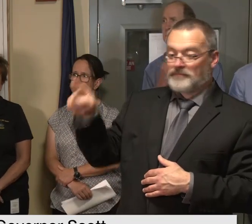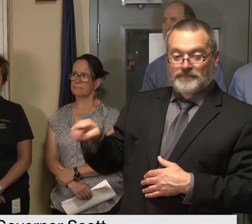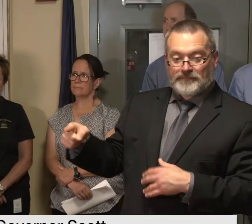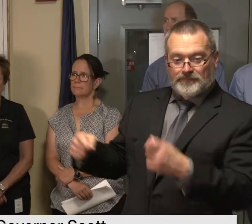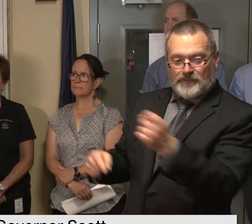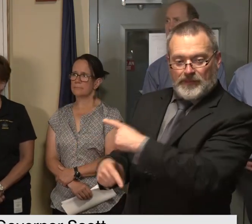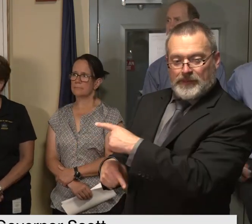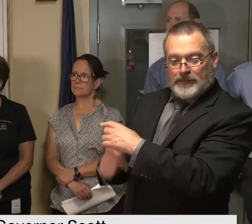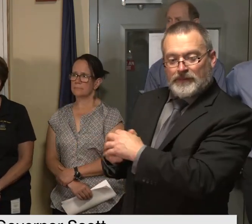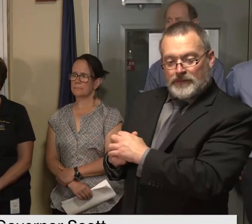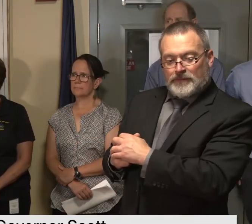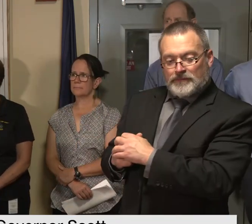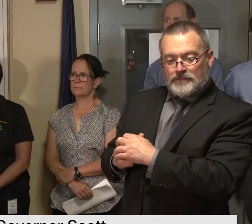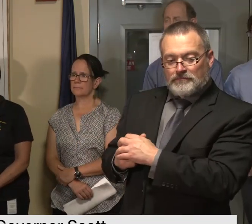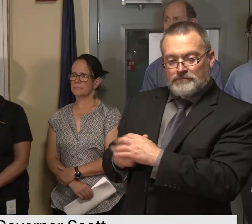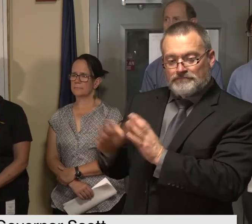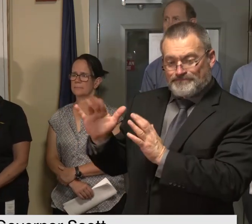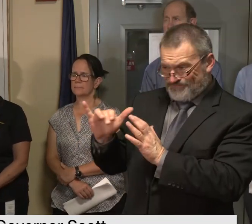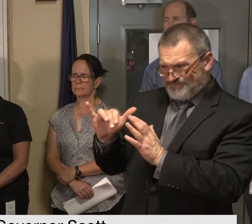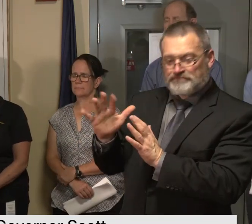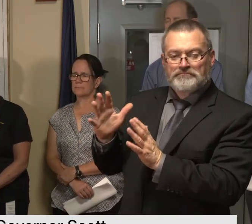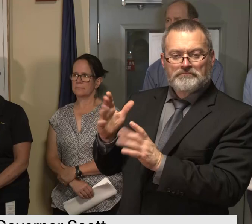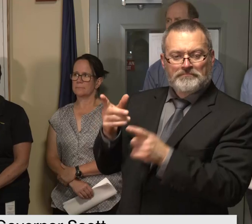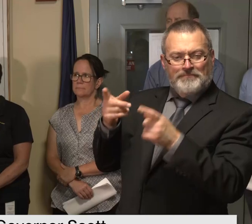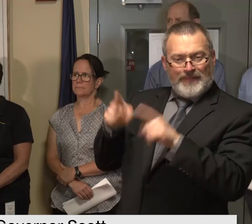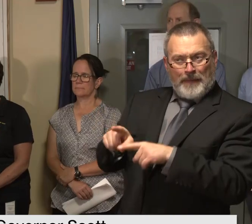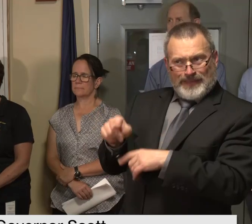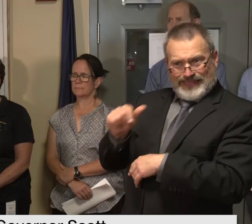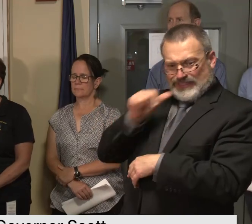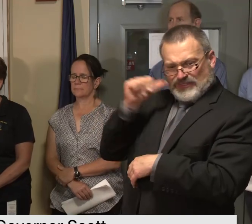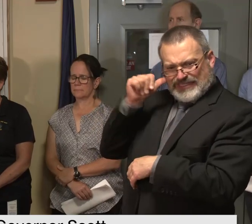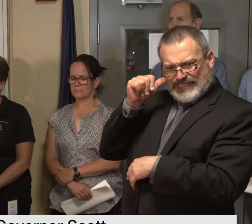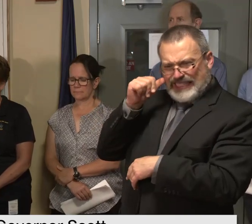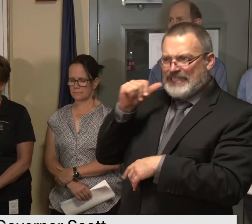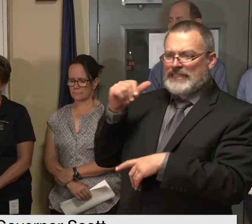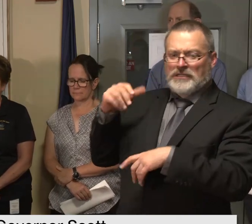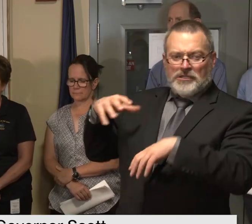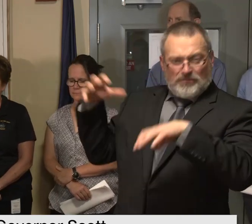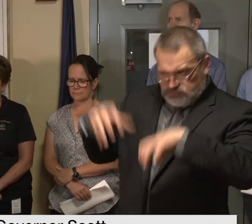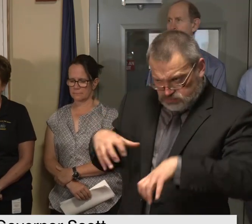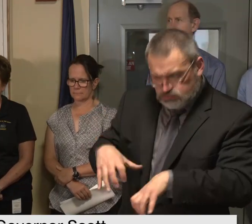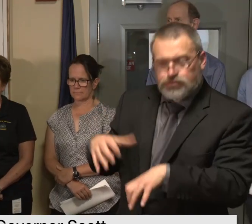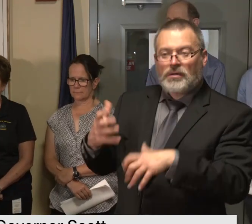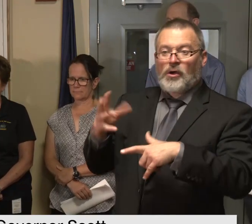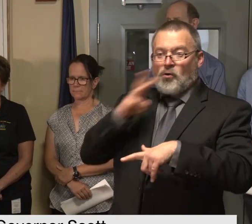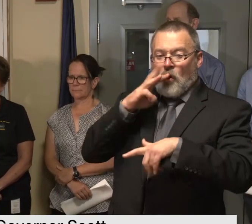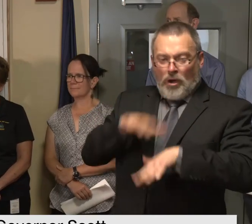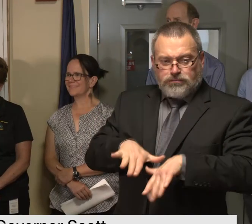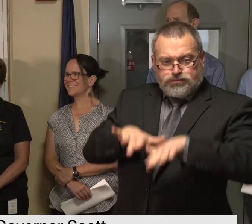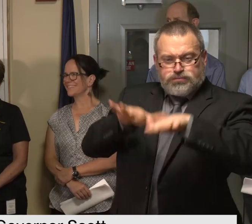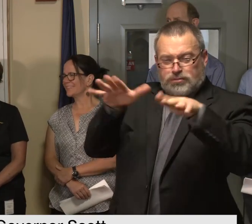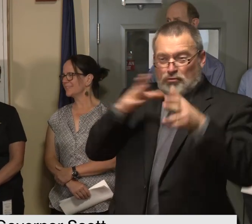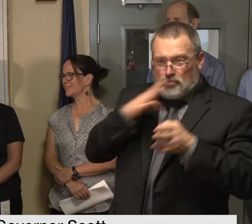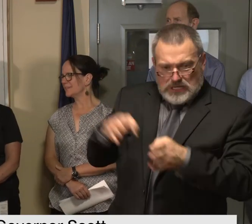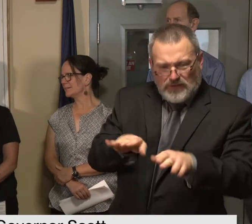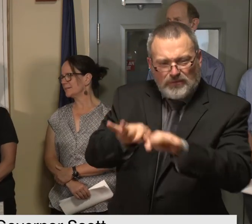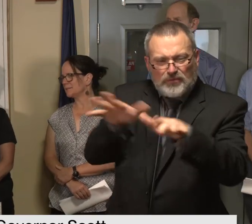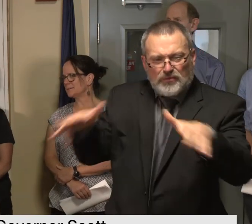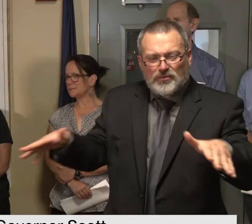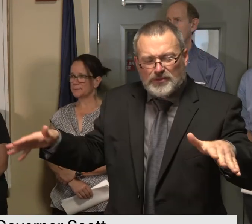significant rainfall obviously rivers overflow but also um oh i'm blanking on the word all of a sudden